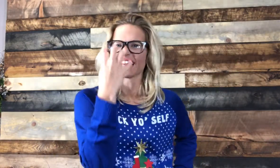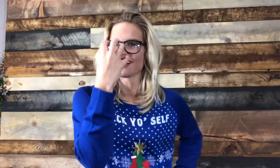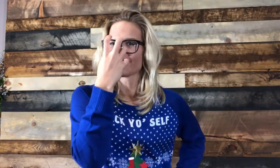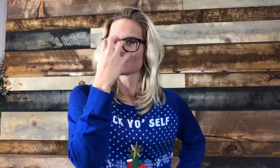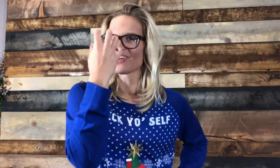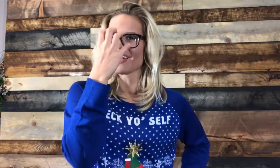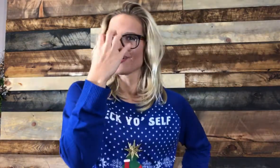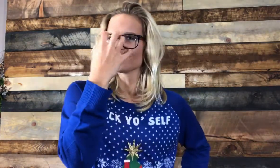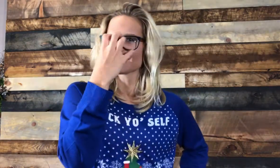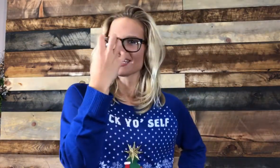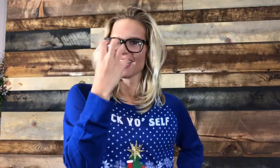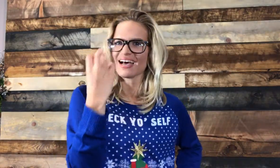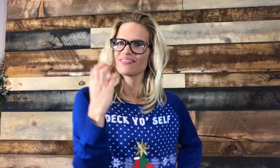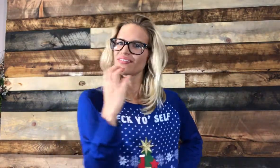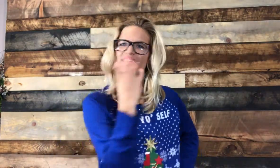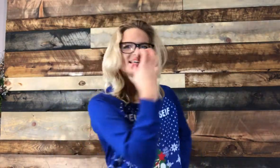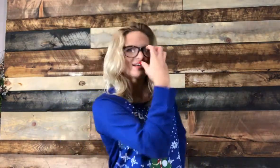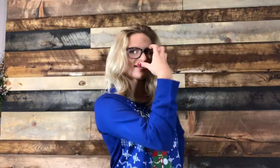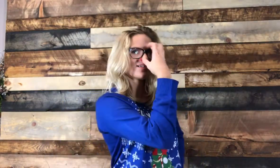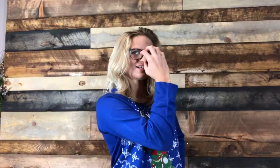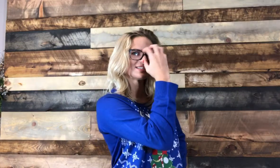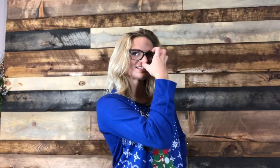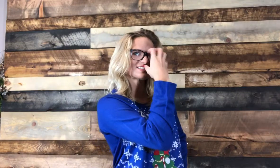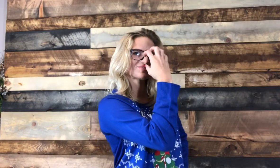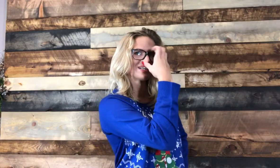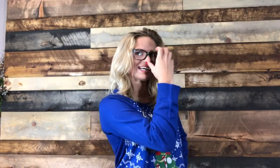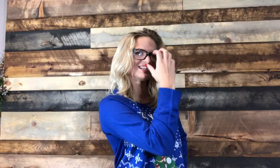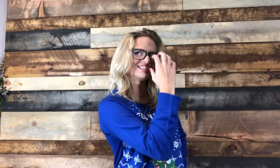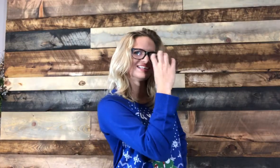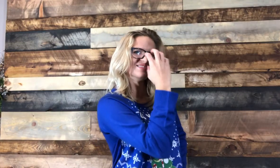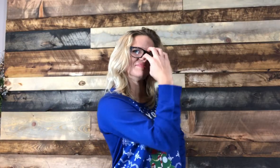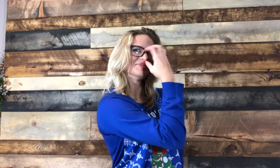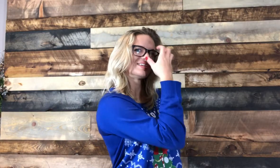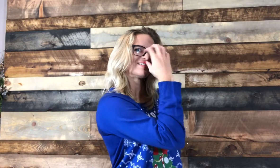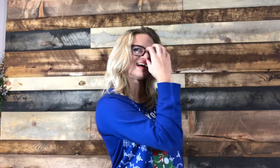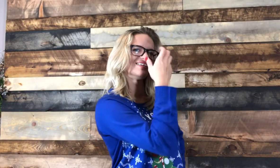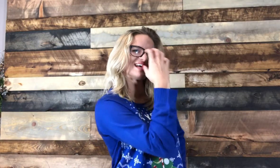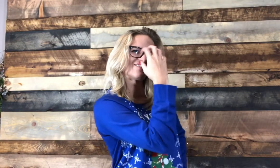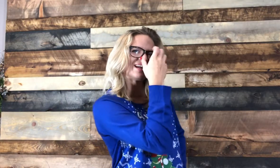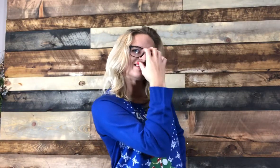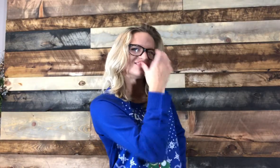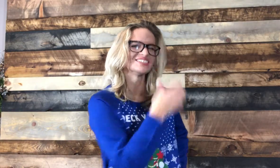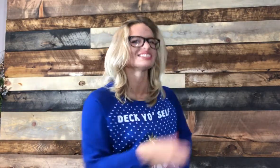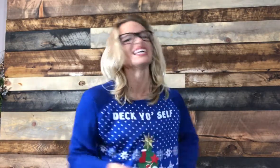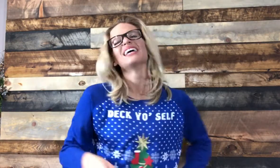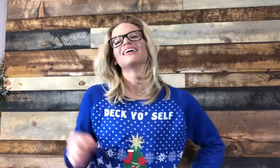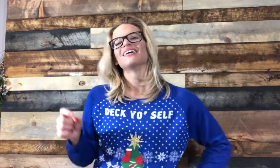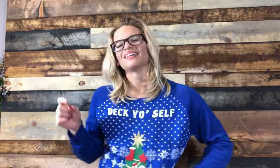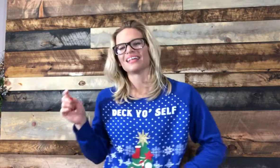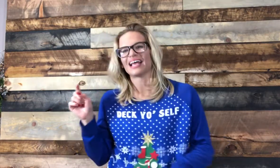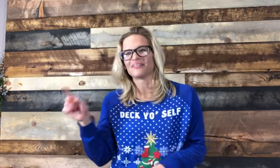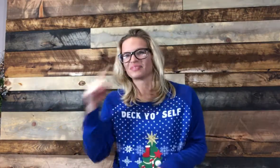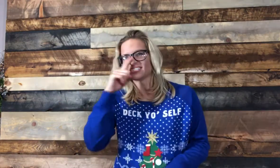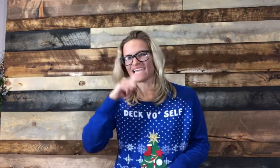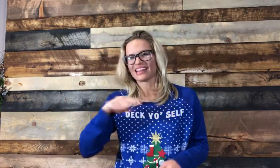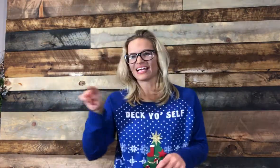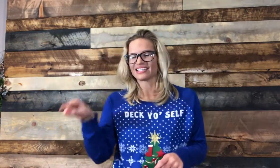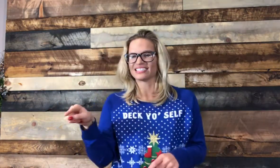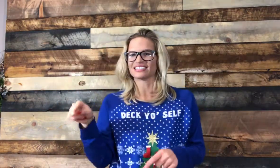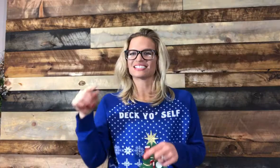that little red nose that they have. You know. And you just squeak it. Move it around. That red nose. And pretend that he's